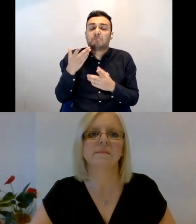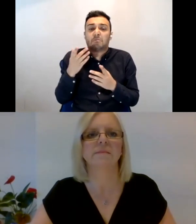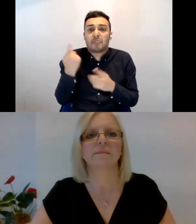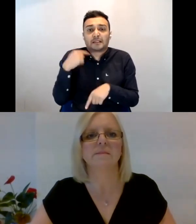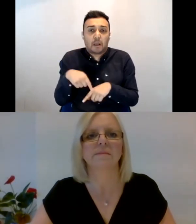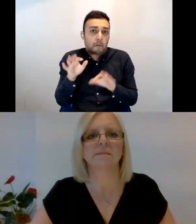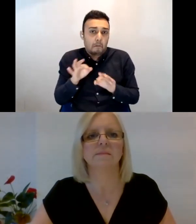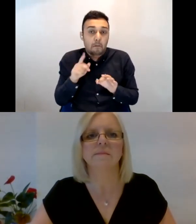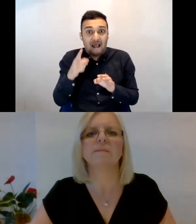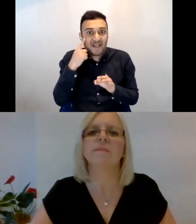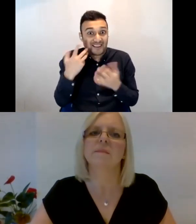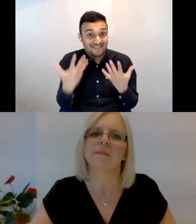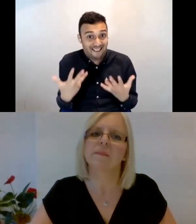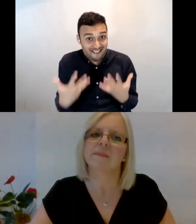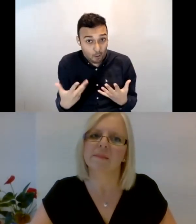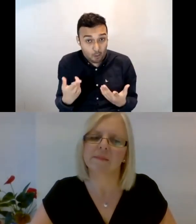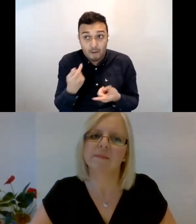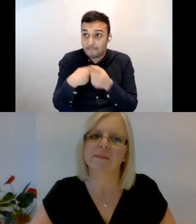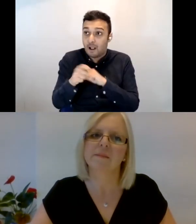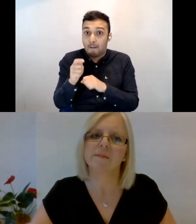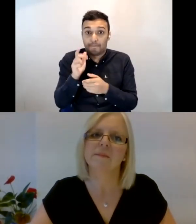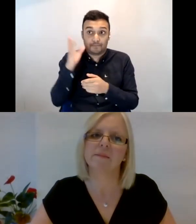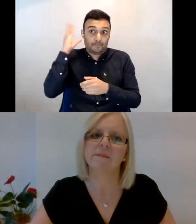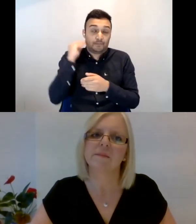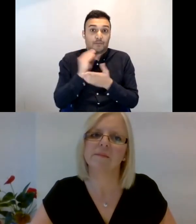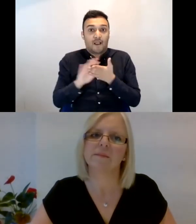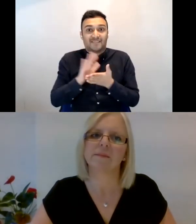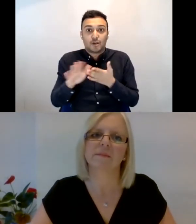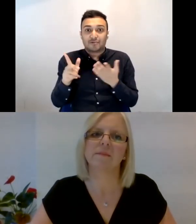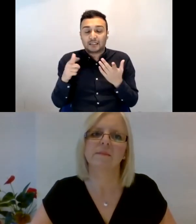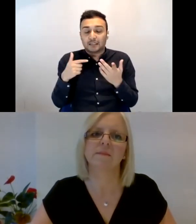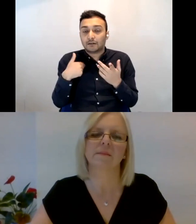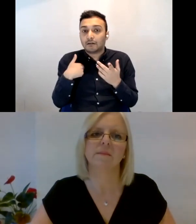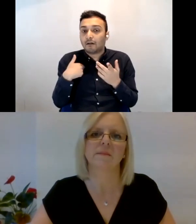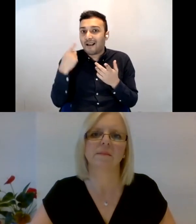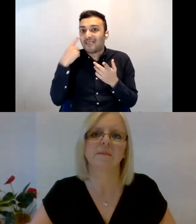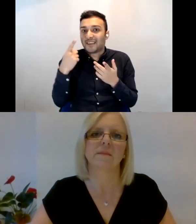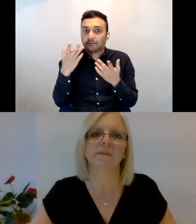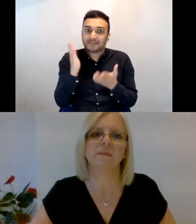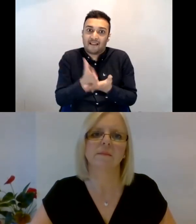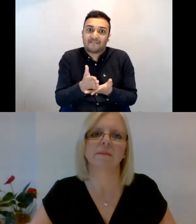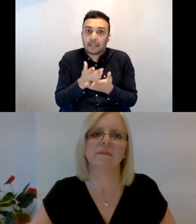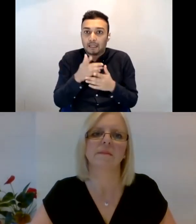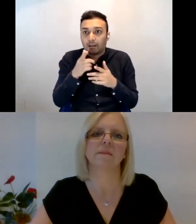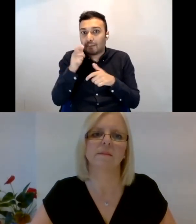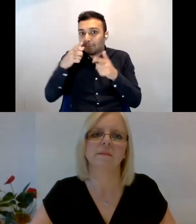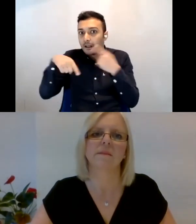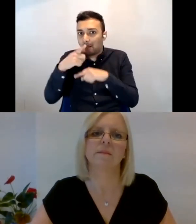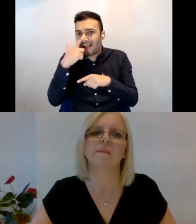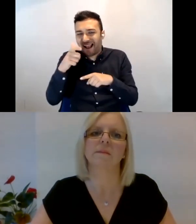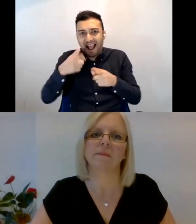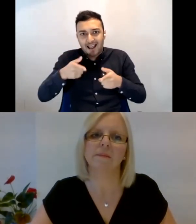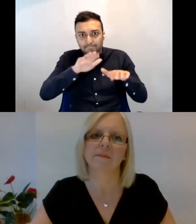um, I definitely think, you know, there's things that people can do, um, to raise awareness and support the deaf community,